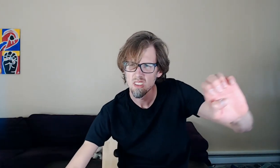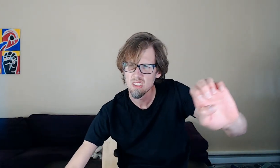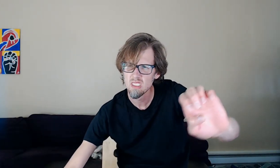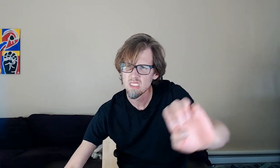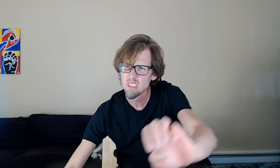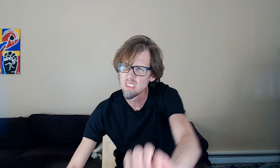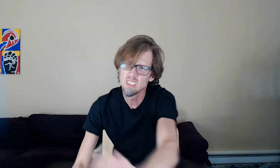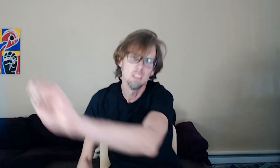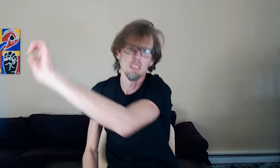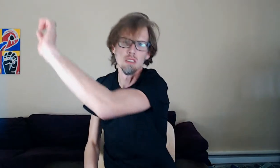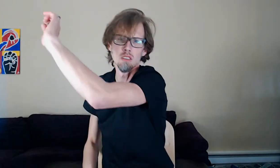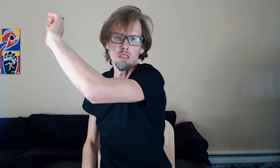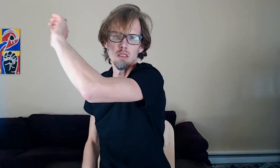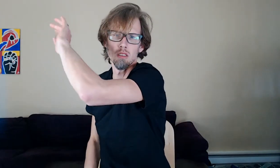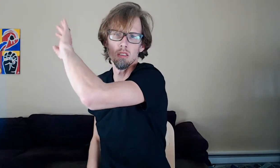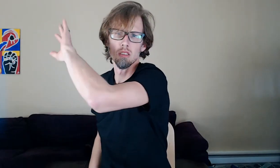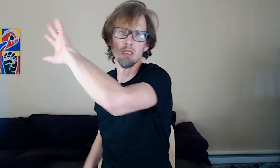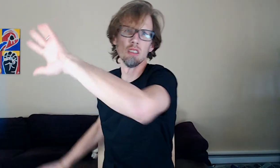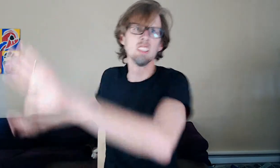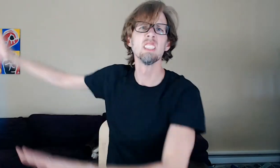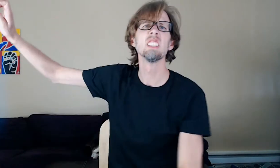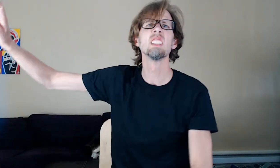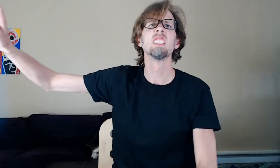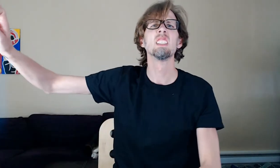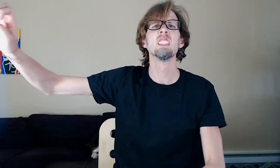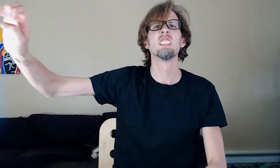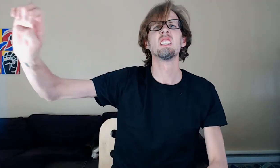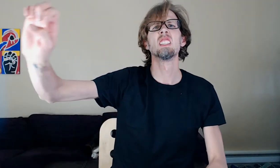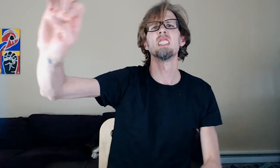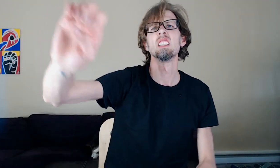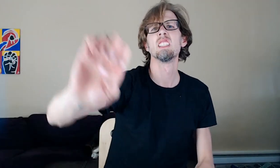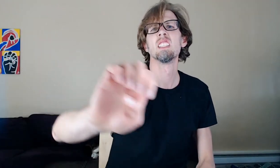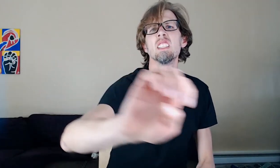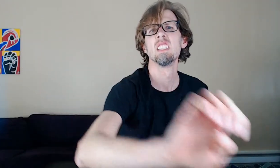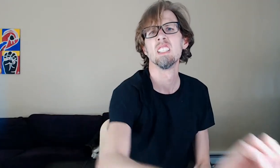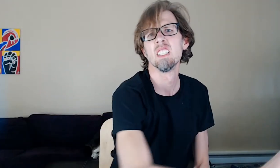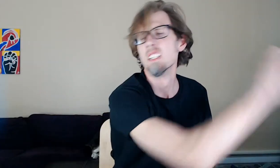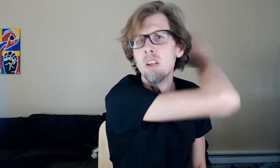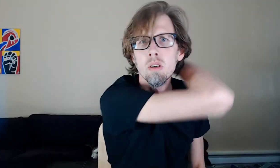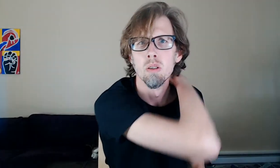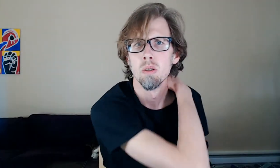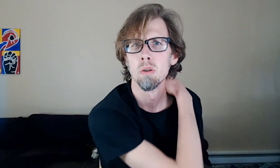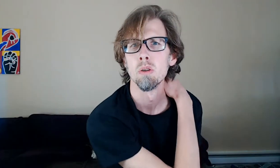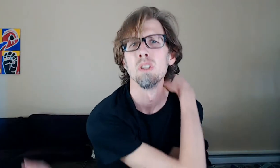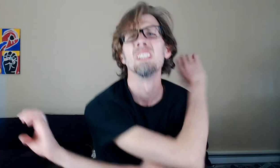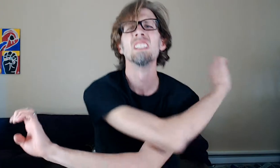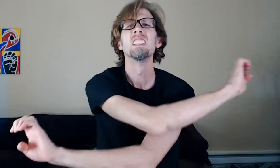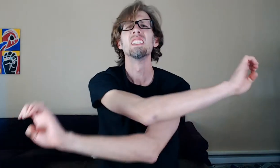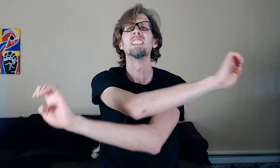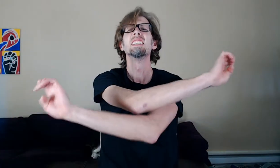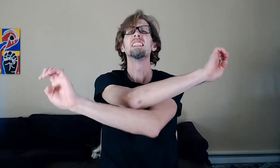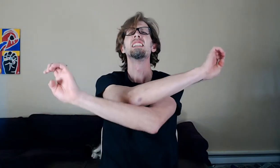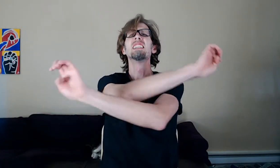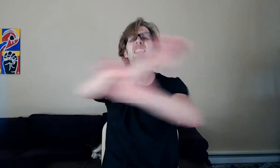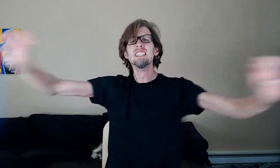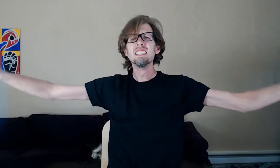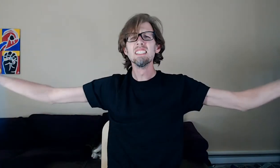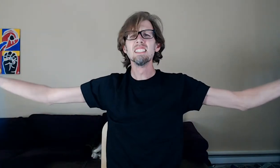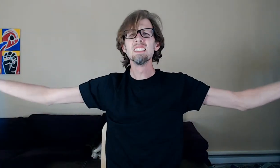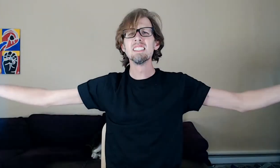off, I didn't have to worry about trying to manage a flashlight. I had both my hands free, and I could put the light exactly where I needed it. It was really handy. In fact, I kept